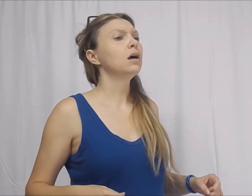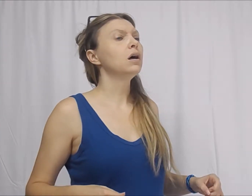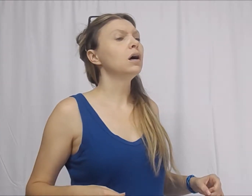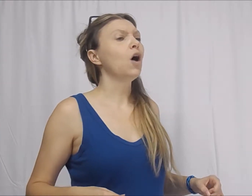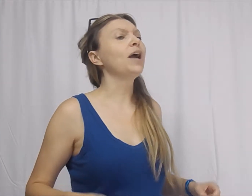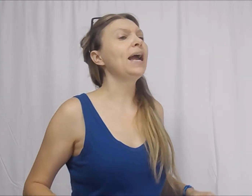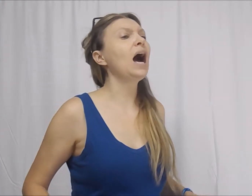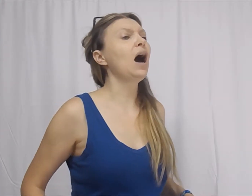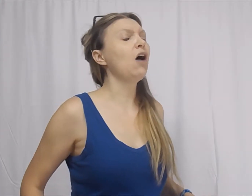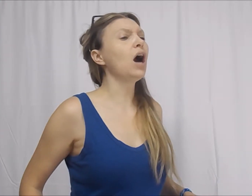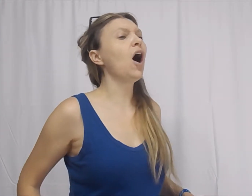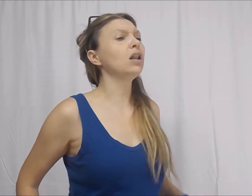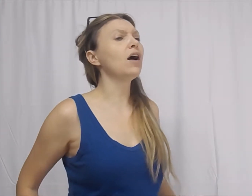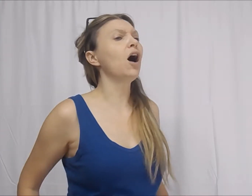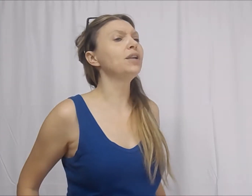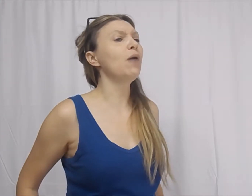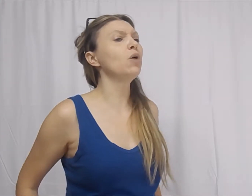Okay, I'll call. I'll call 911.